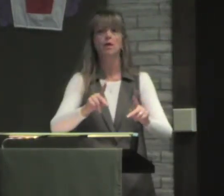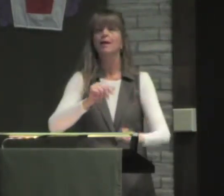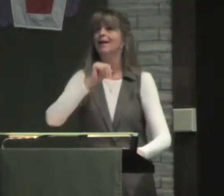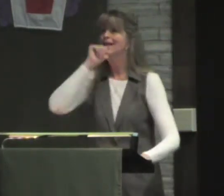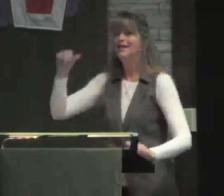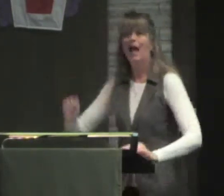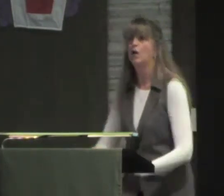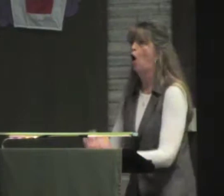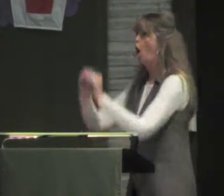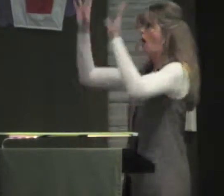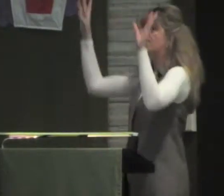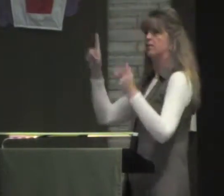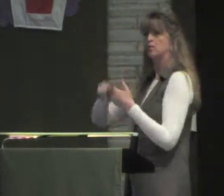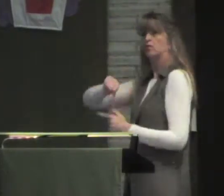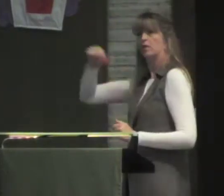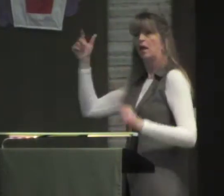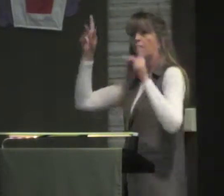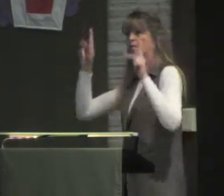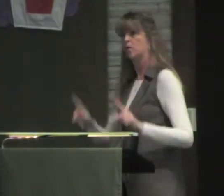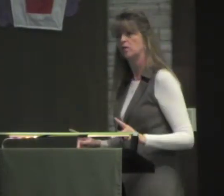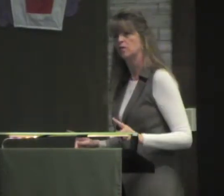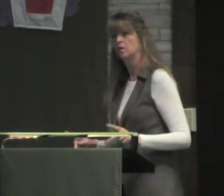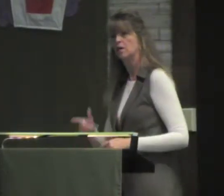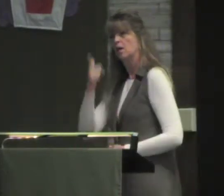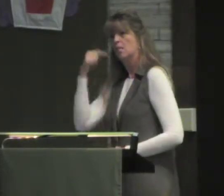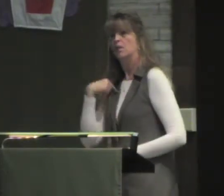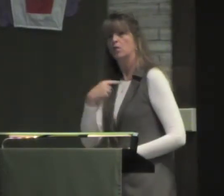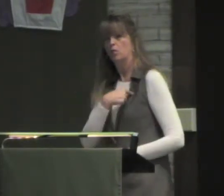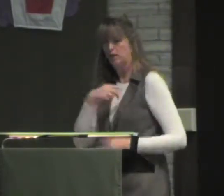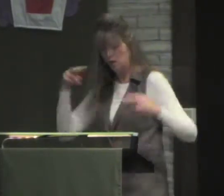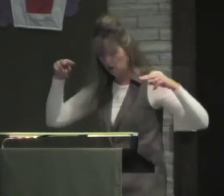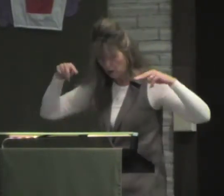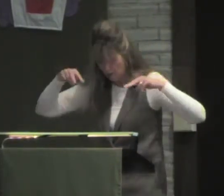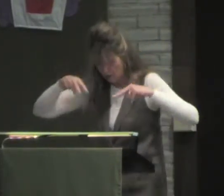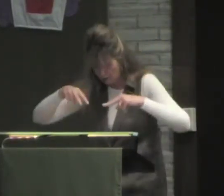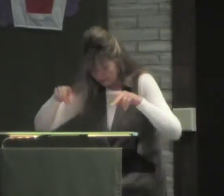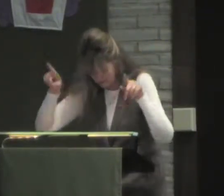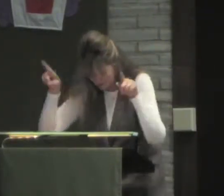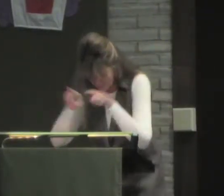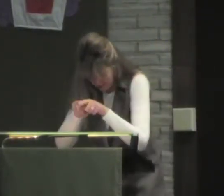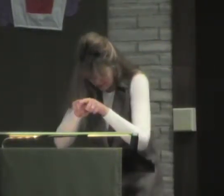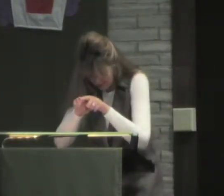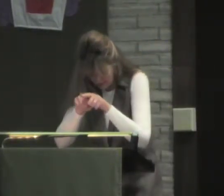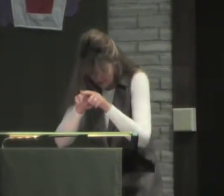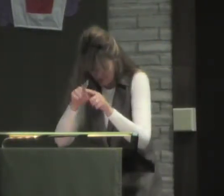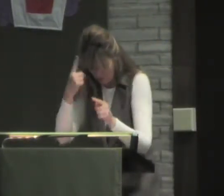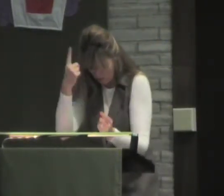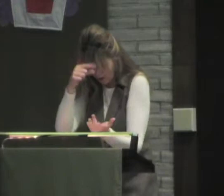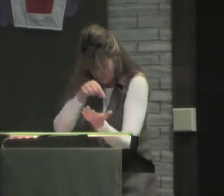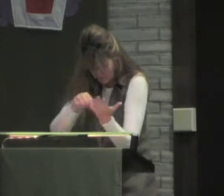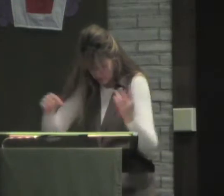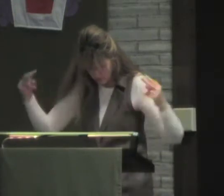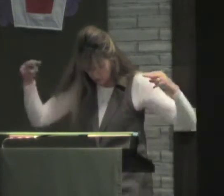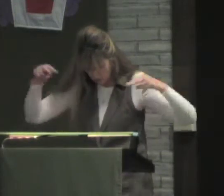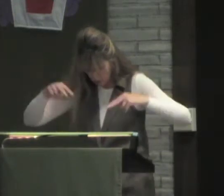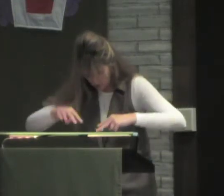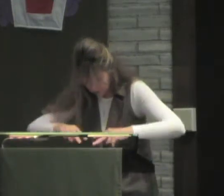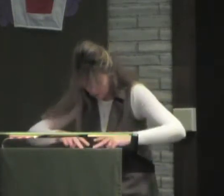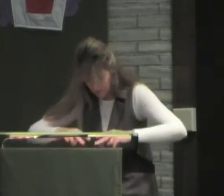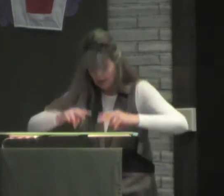You know, something that can be very obvious to one person is not obvious at all to another person. Because